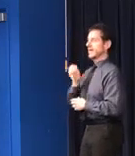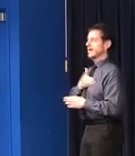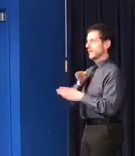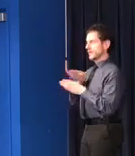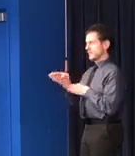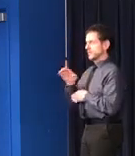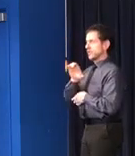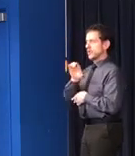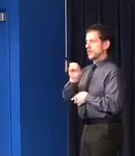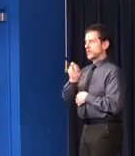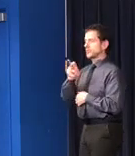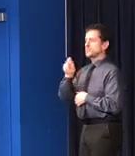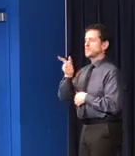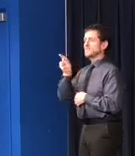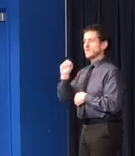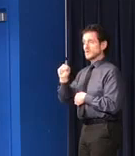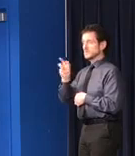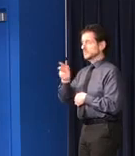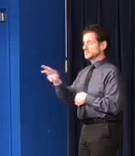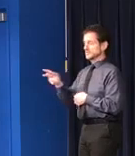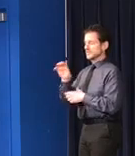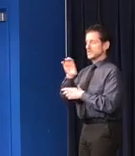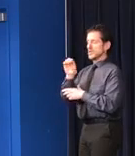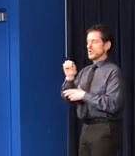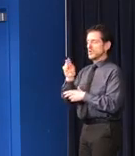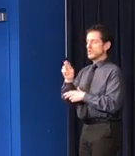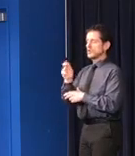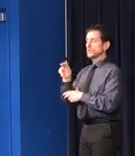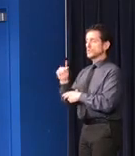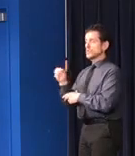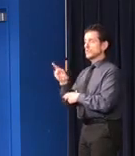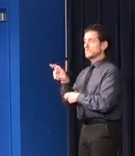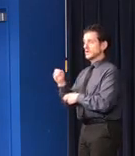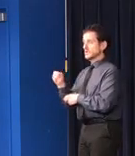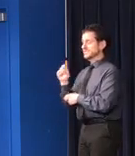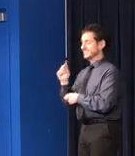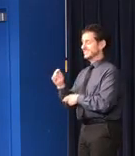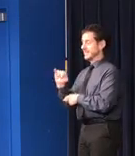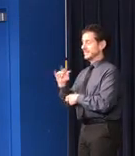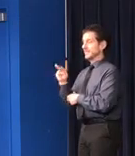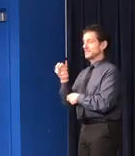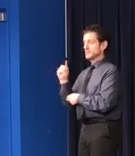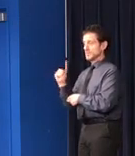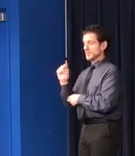main coronavirus website, coronavirus.illinois.gov.